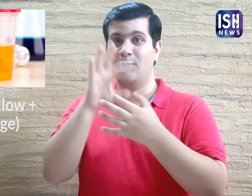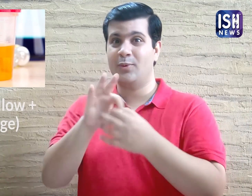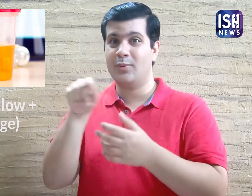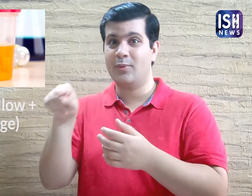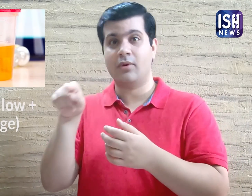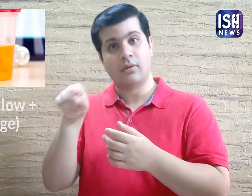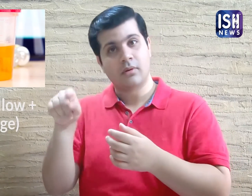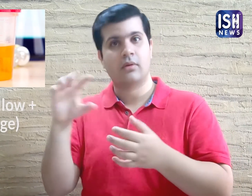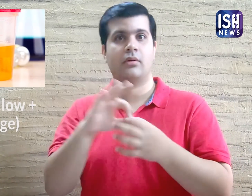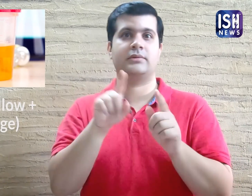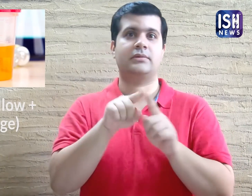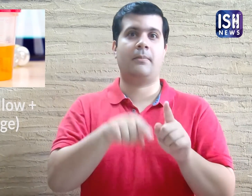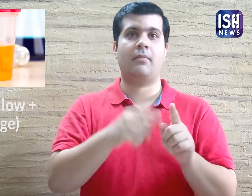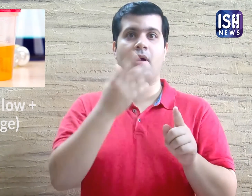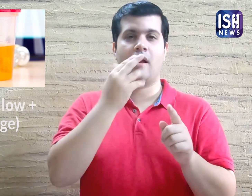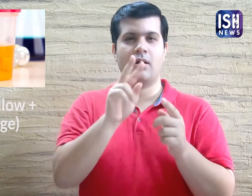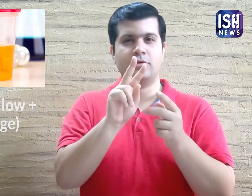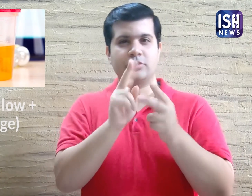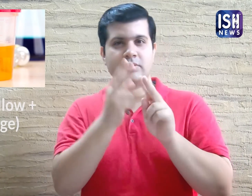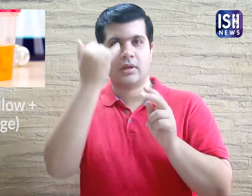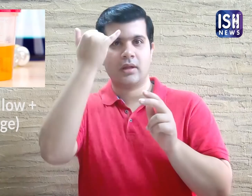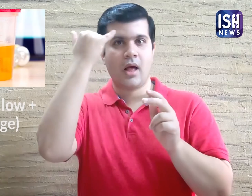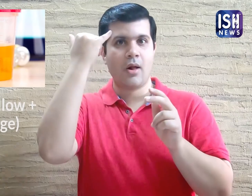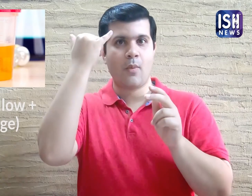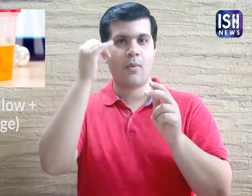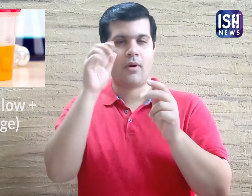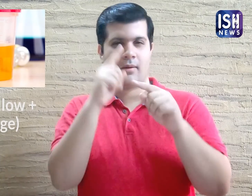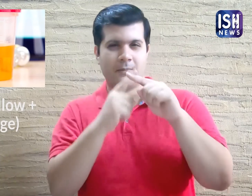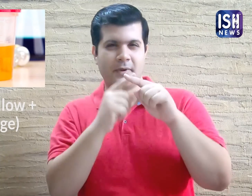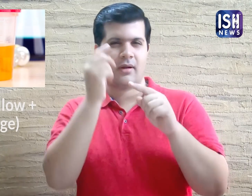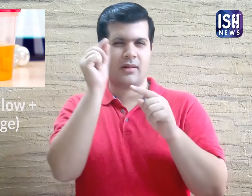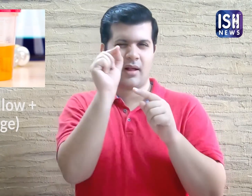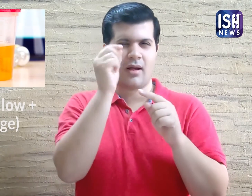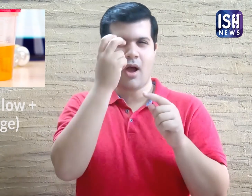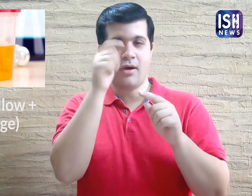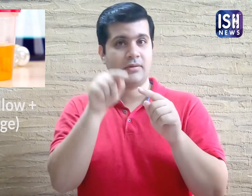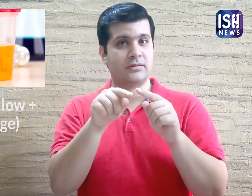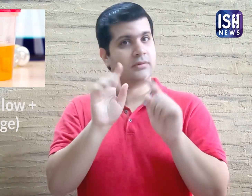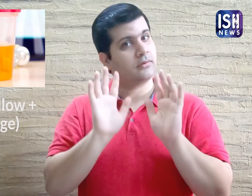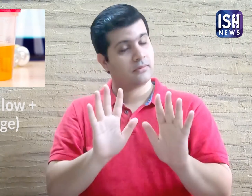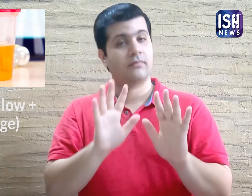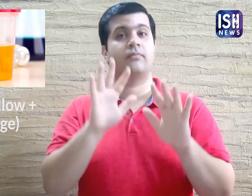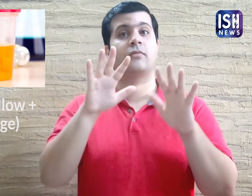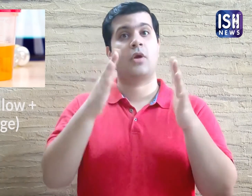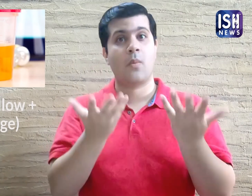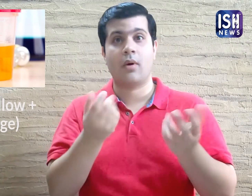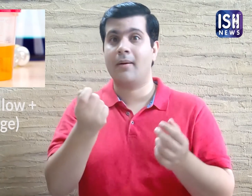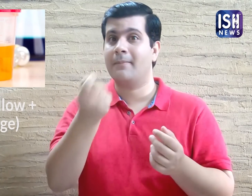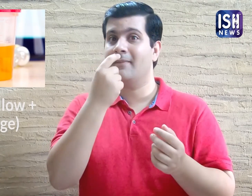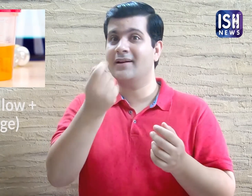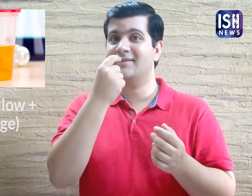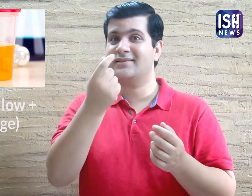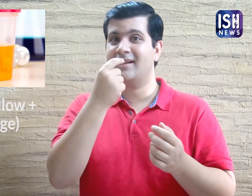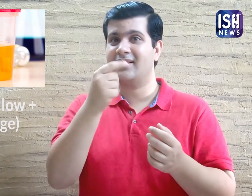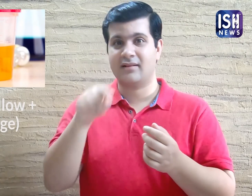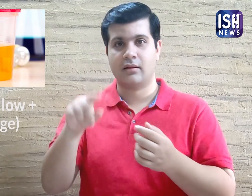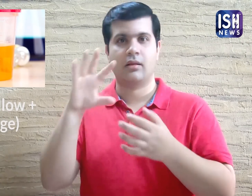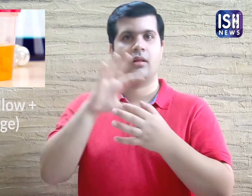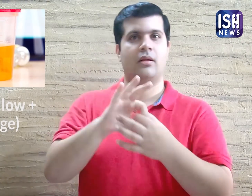certain foods can cause the urine to be yellowish-orange. 2. of water